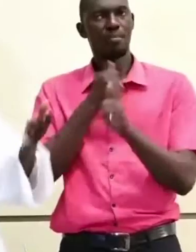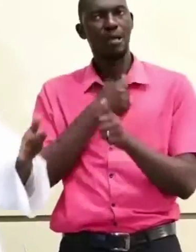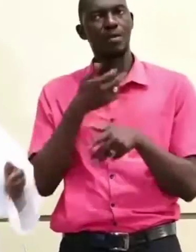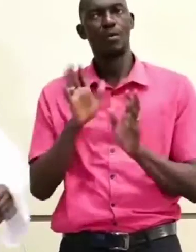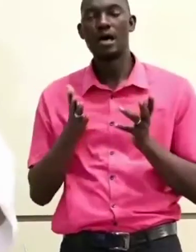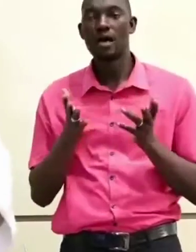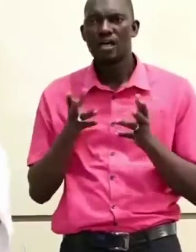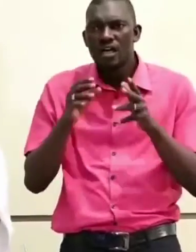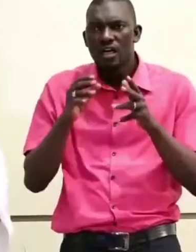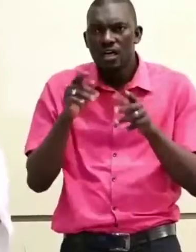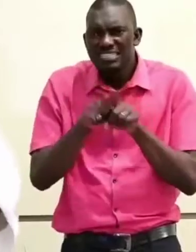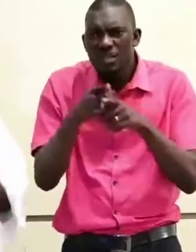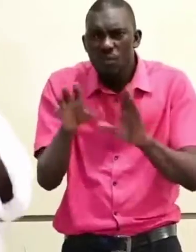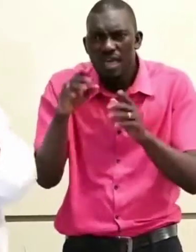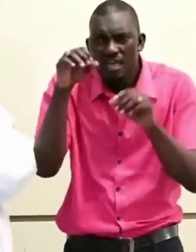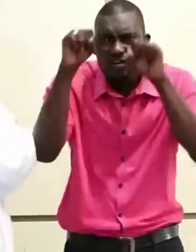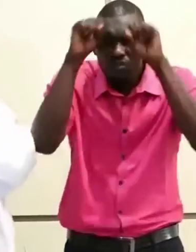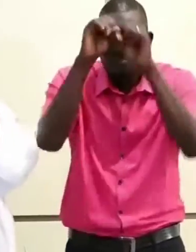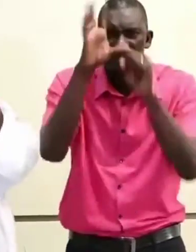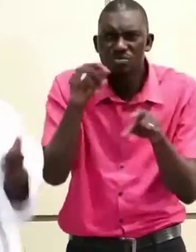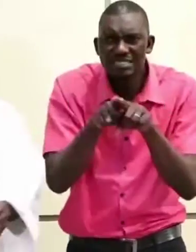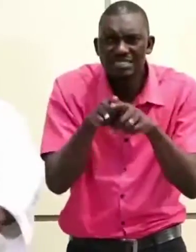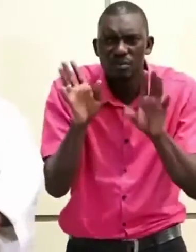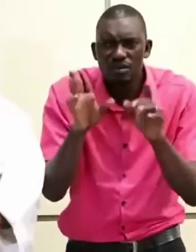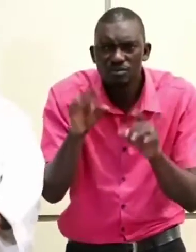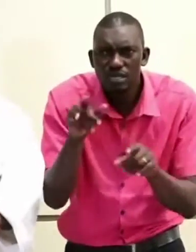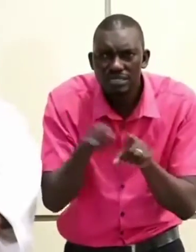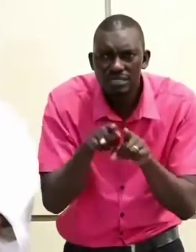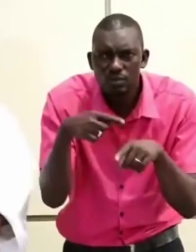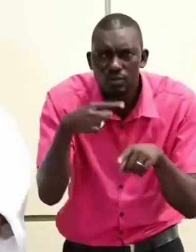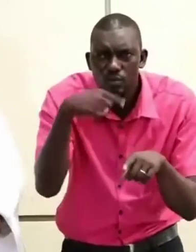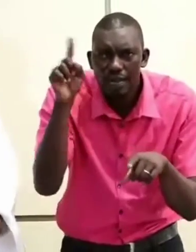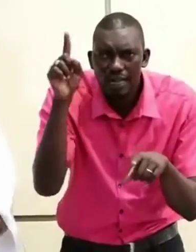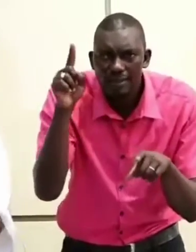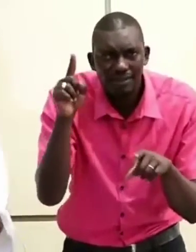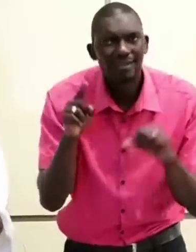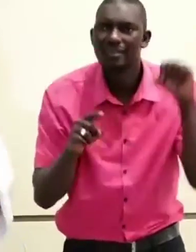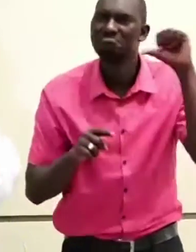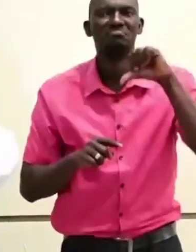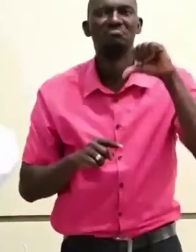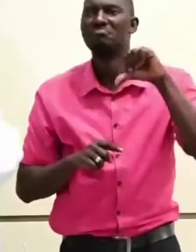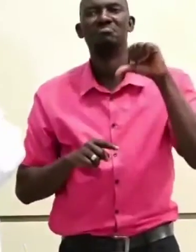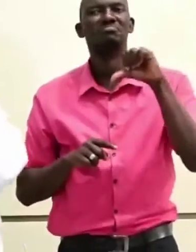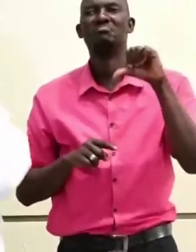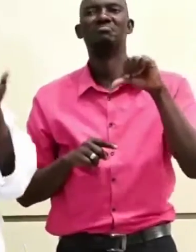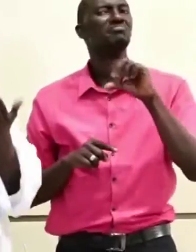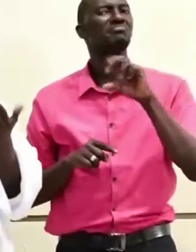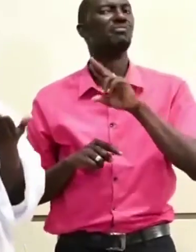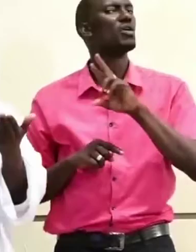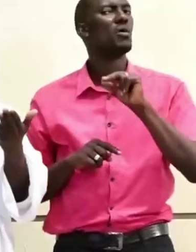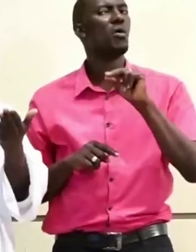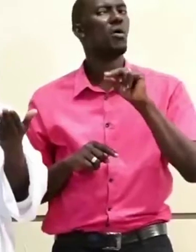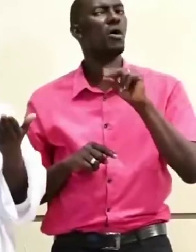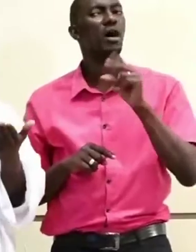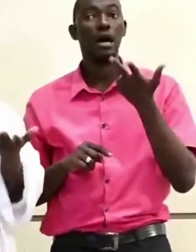Governments will do that. Individuals will do that. So that ultimately,